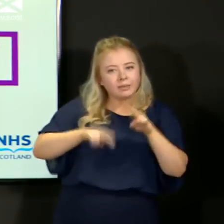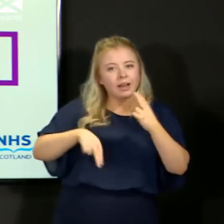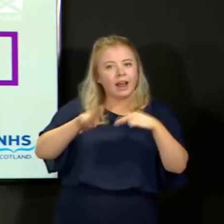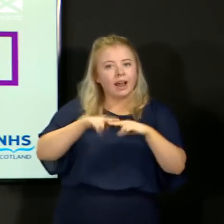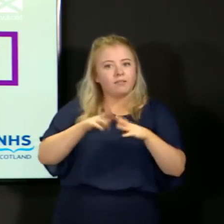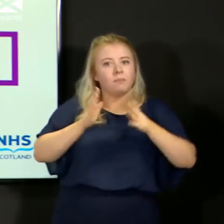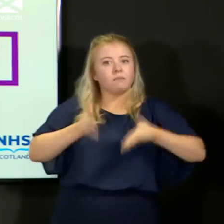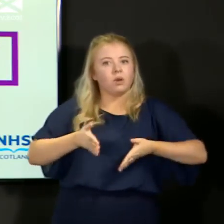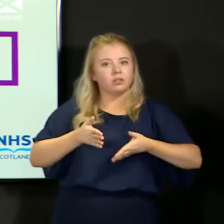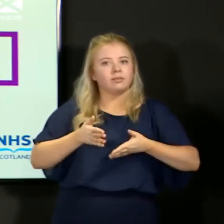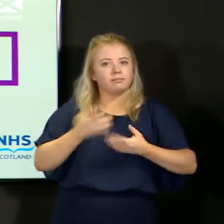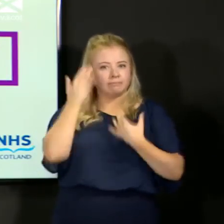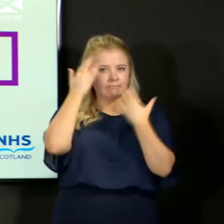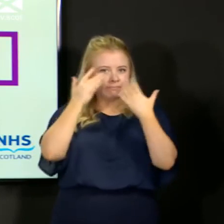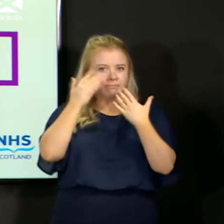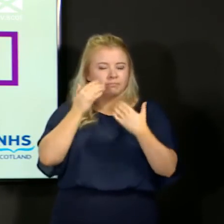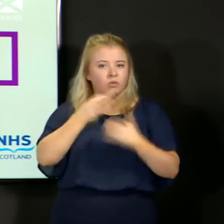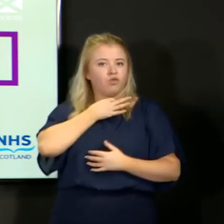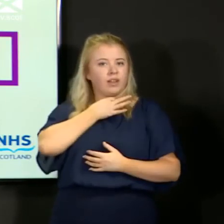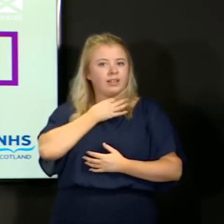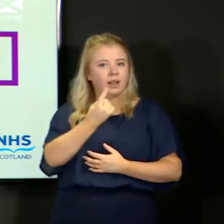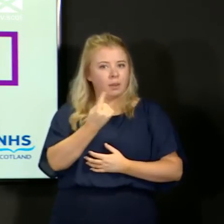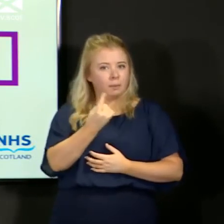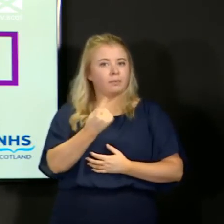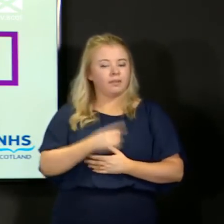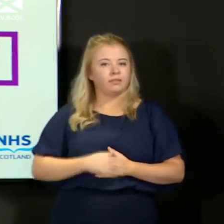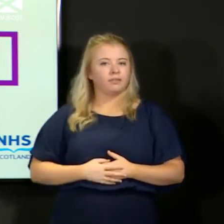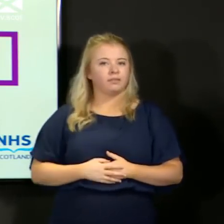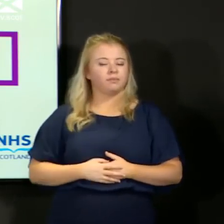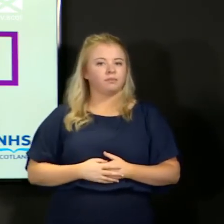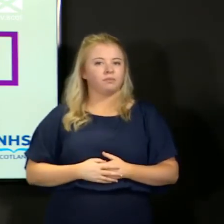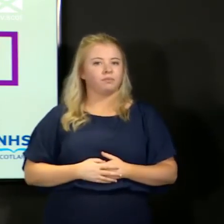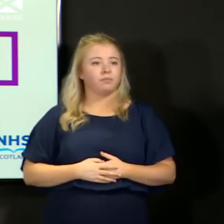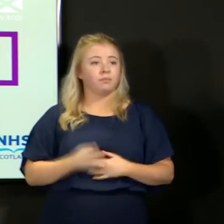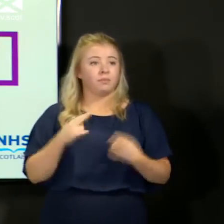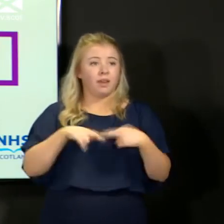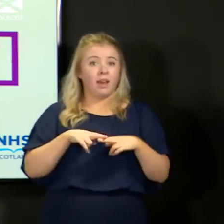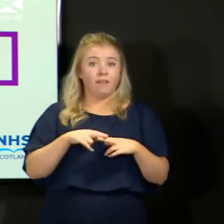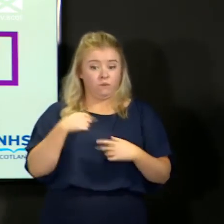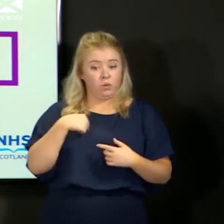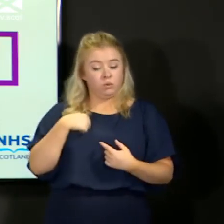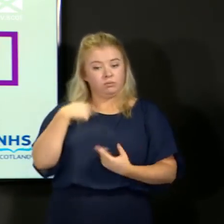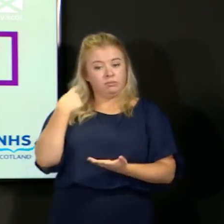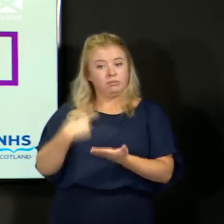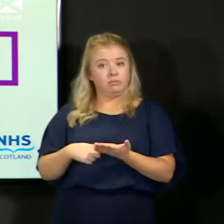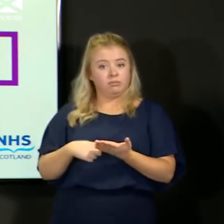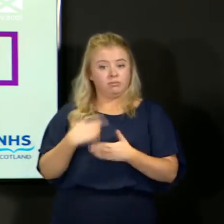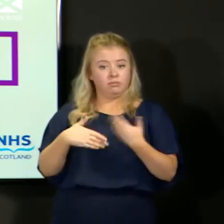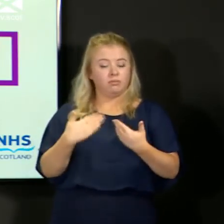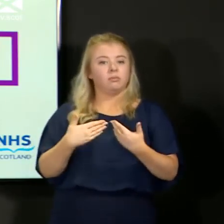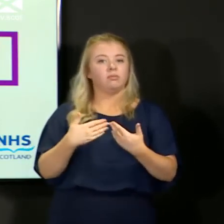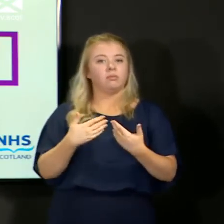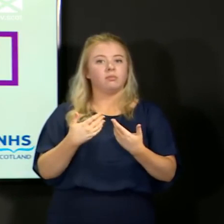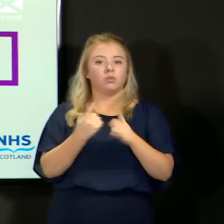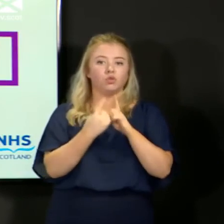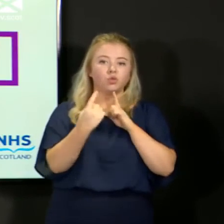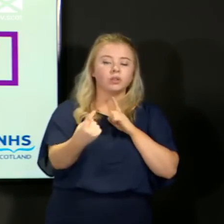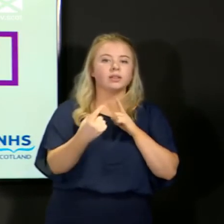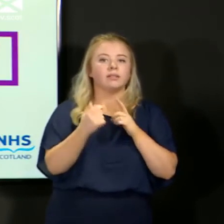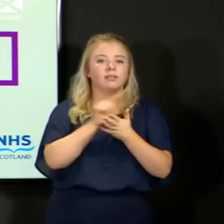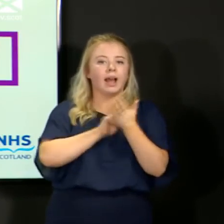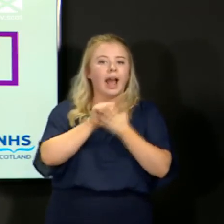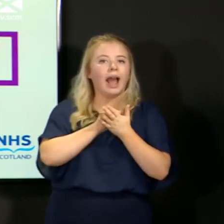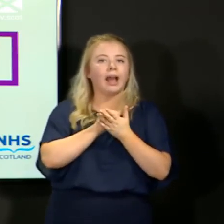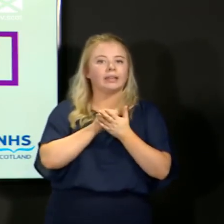would need to be considered to be at risk themselves. So if we manage to maintain social distance, keep our hands washed,